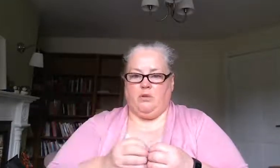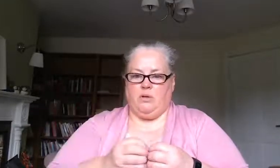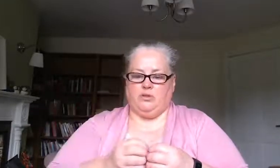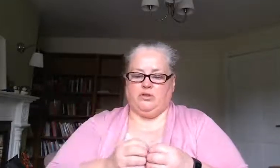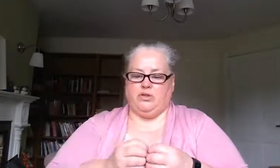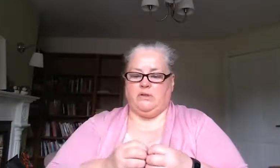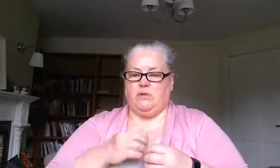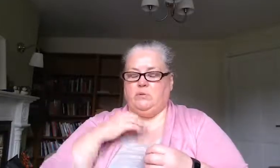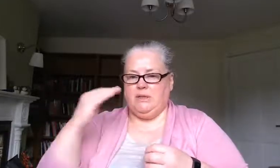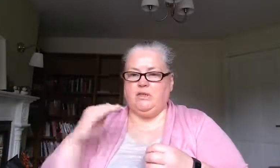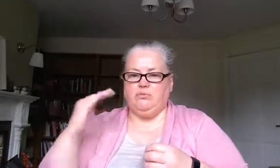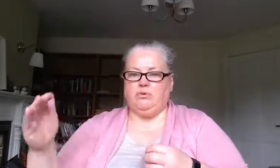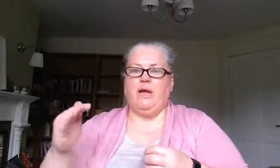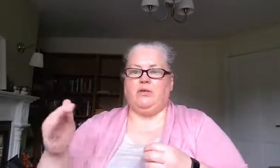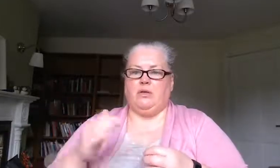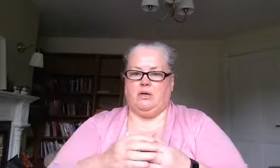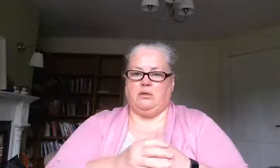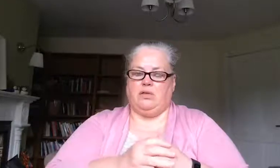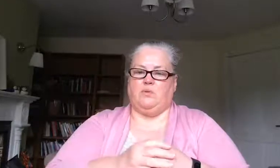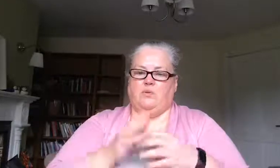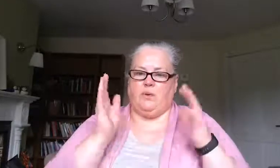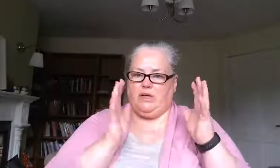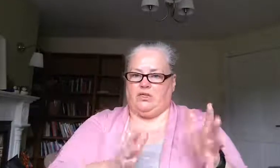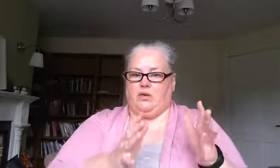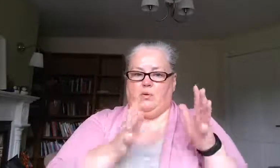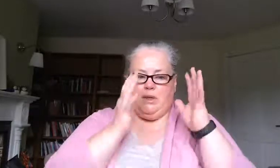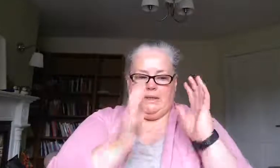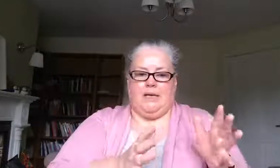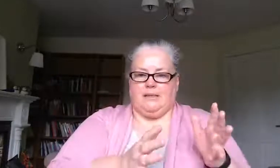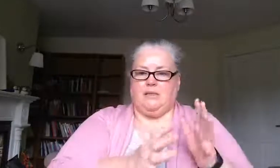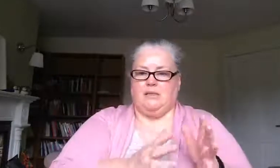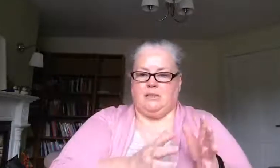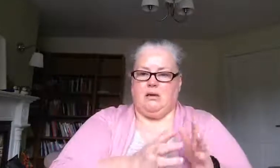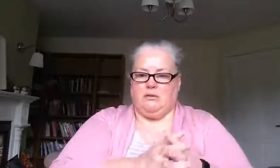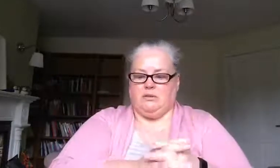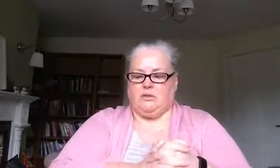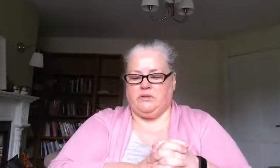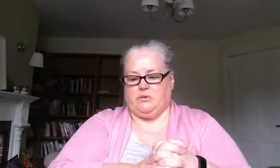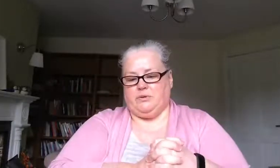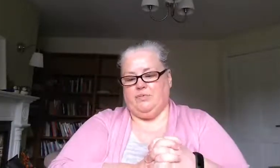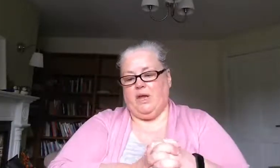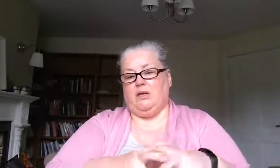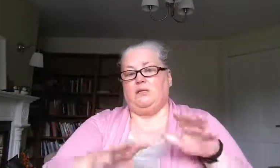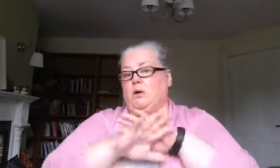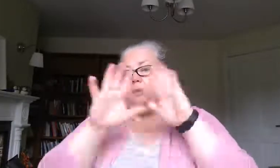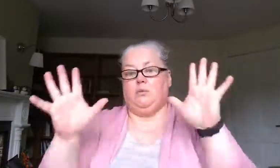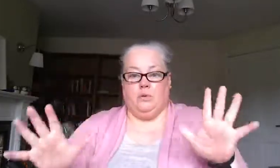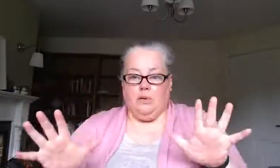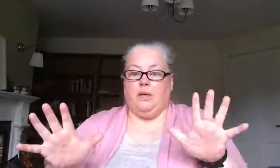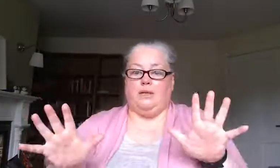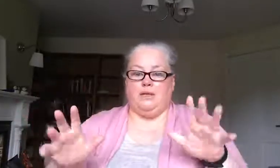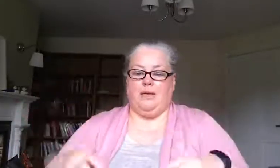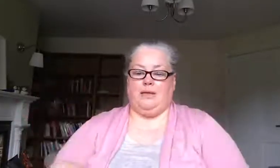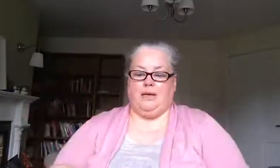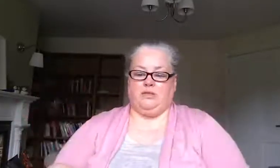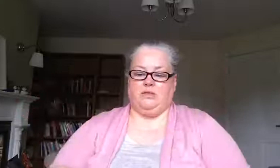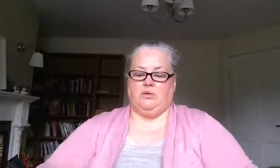on with your child so need to rule out a lot of things before we actually go yes this is conduct disorder so in saying that you know